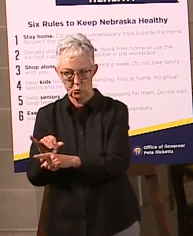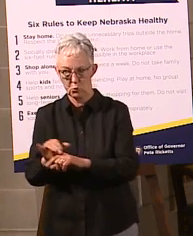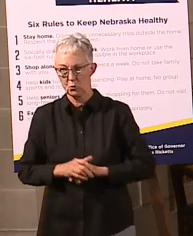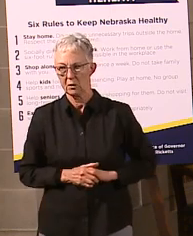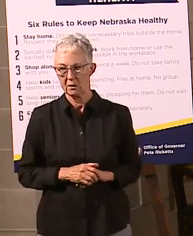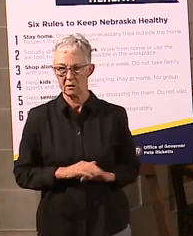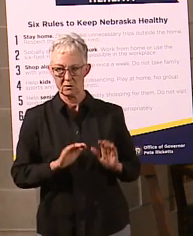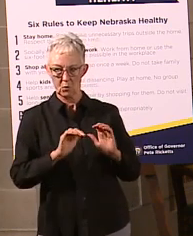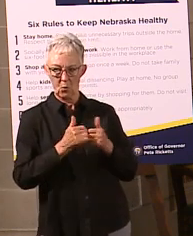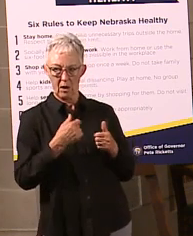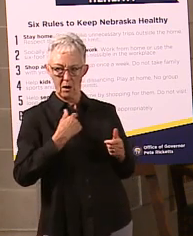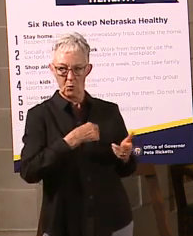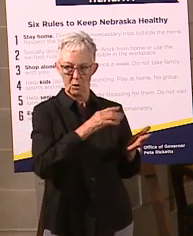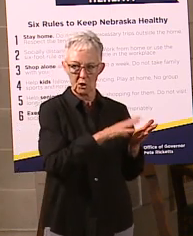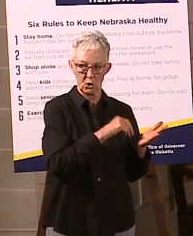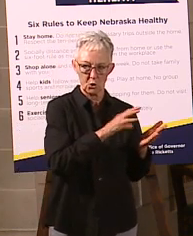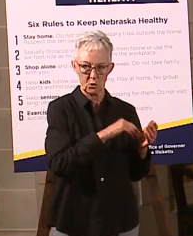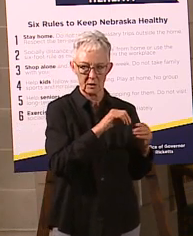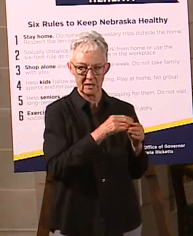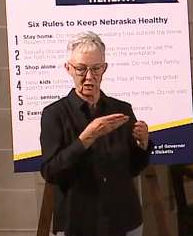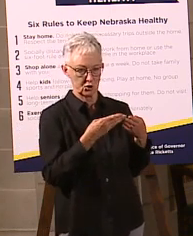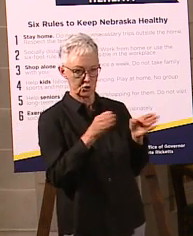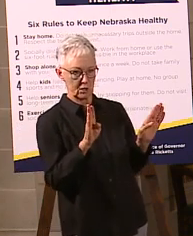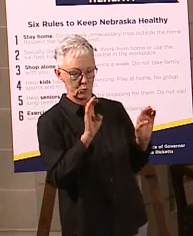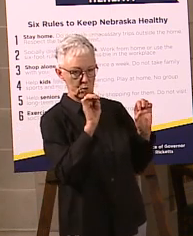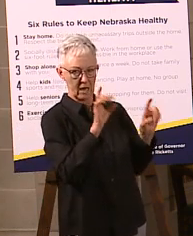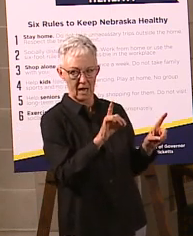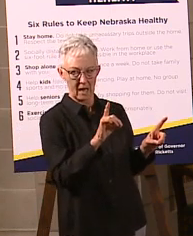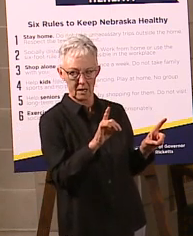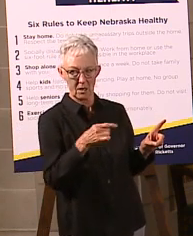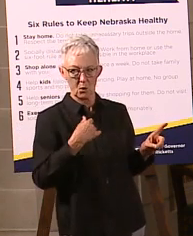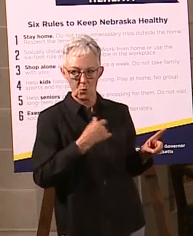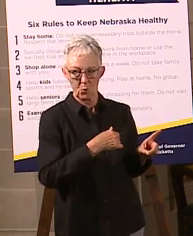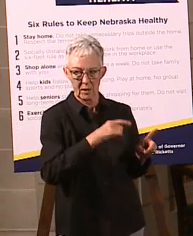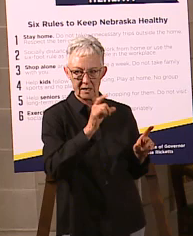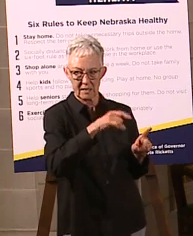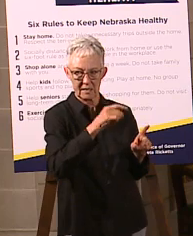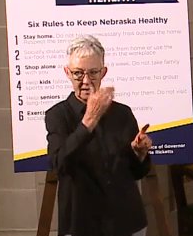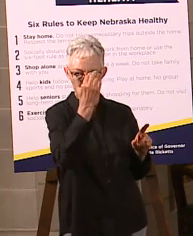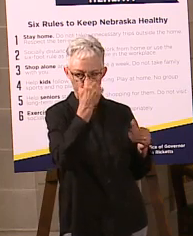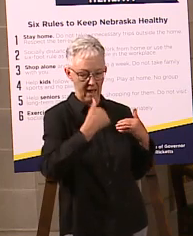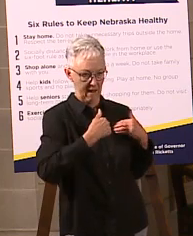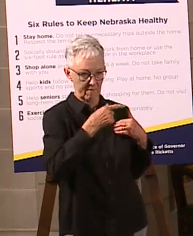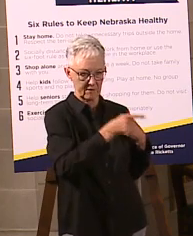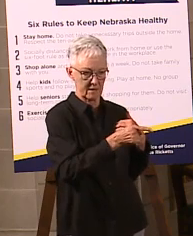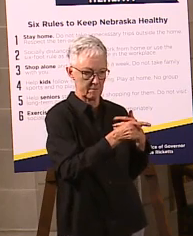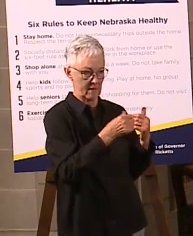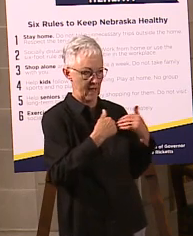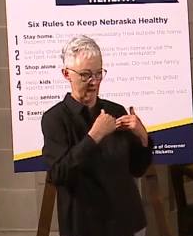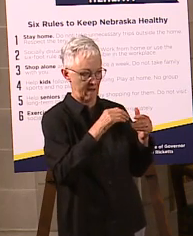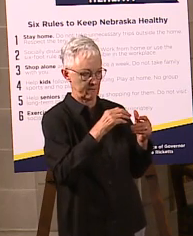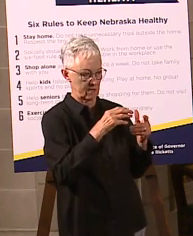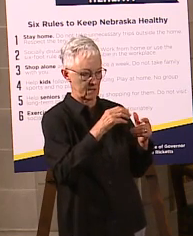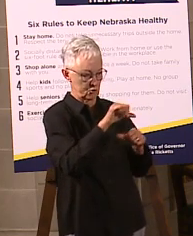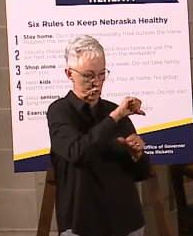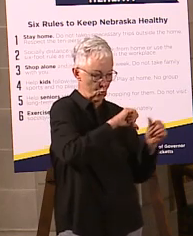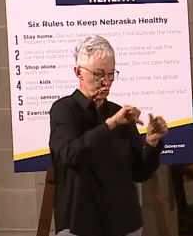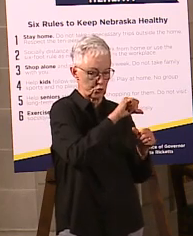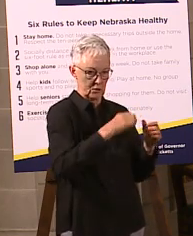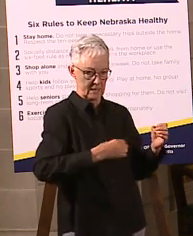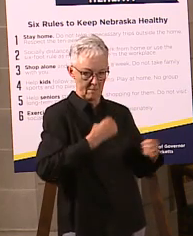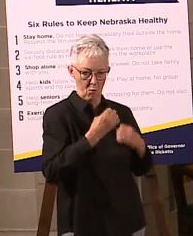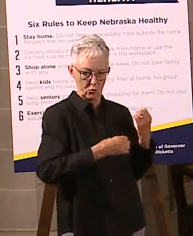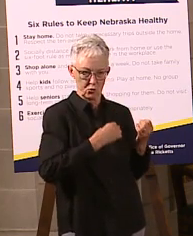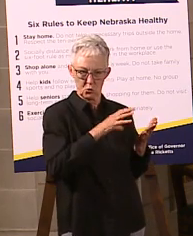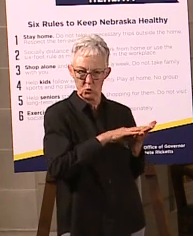education spaces about what students really need to be supported. And there's a real need for social-emotional learning in the sense that students